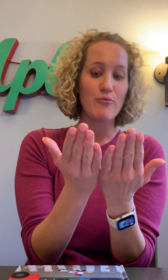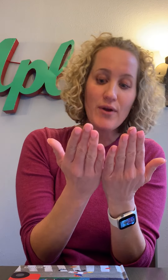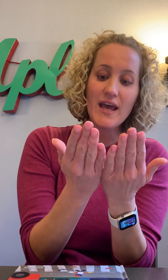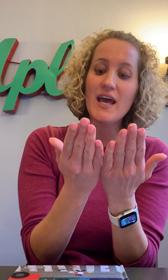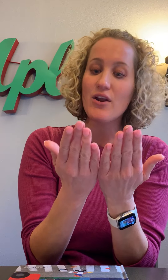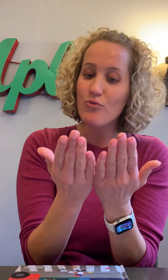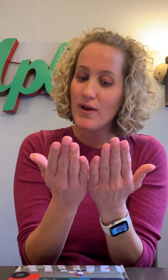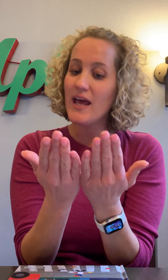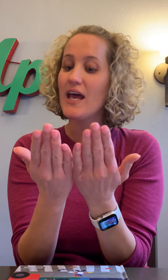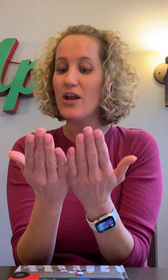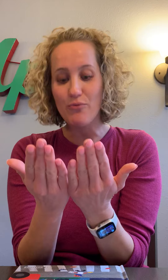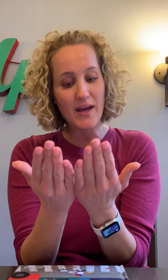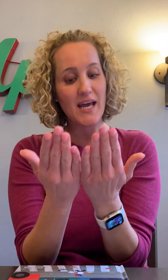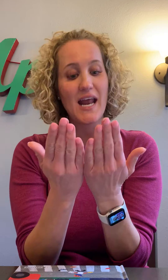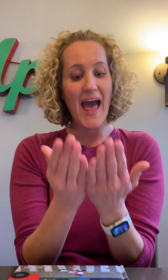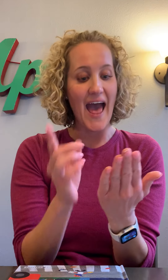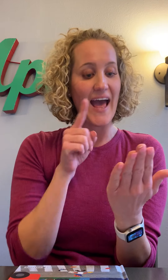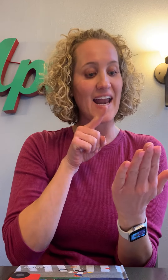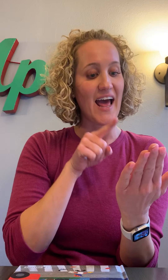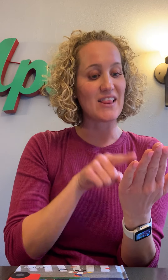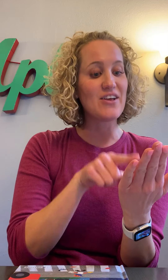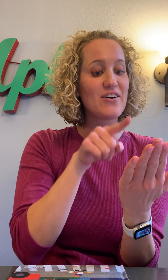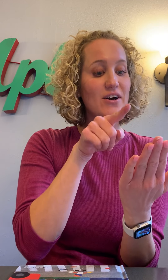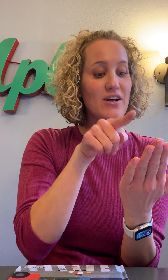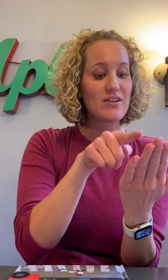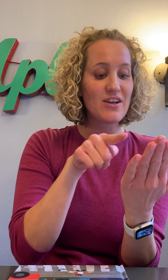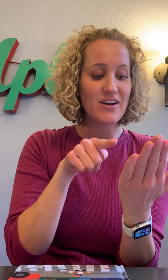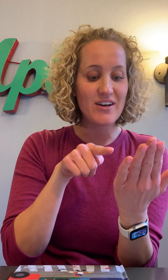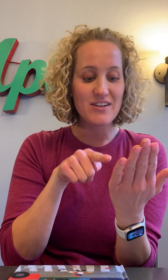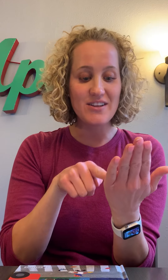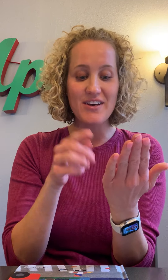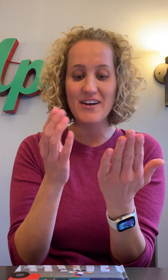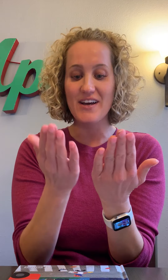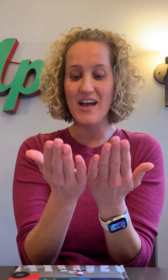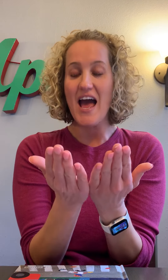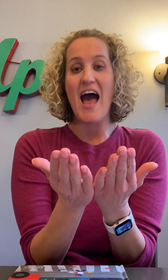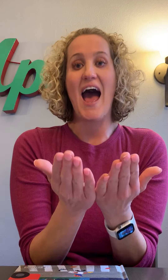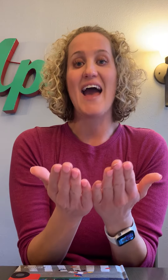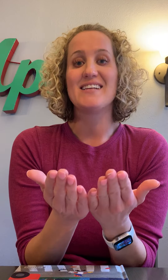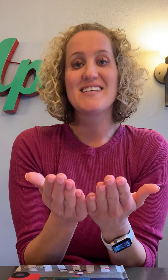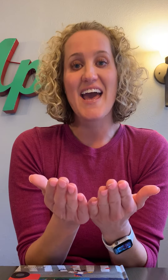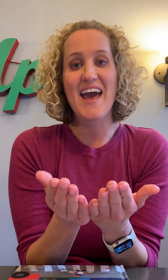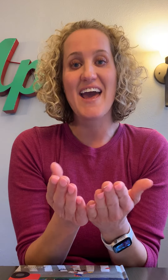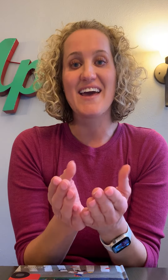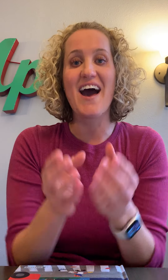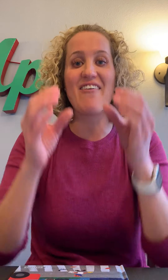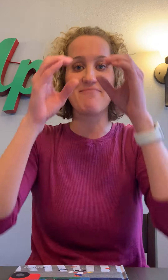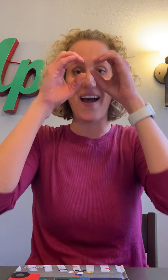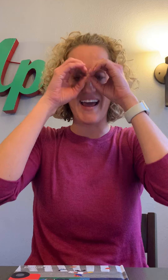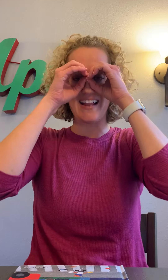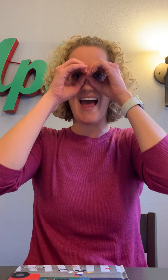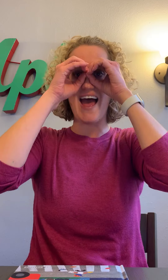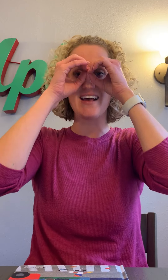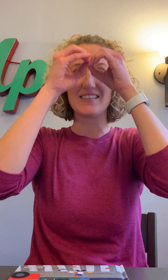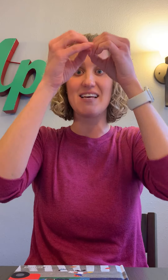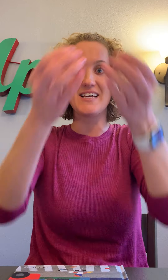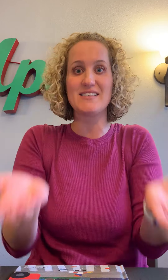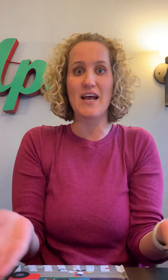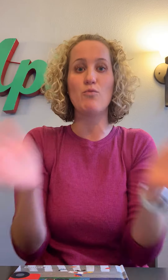read, read, read, and I look, look, look. I take off my glasses and